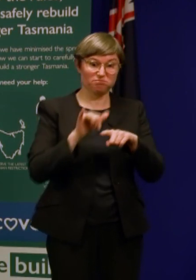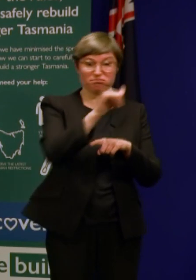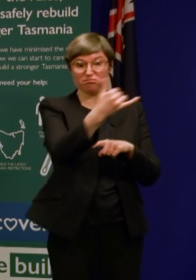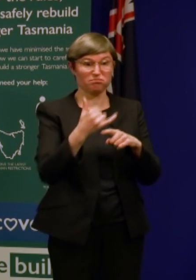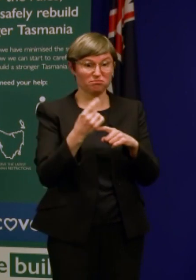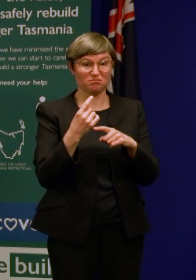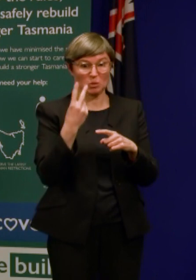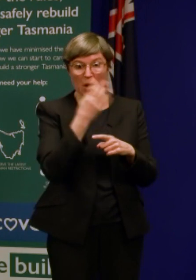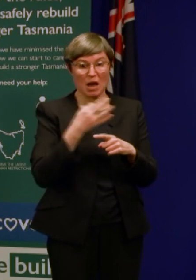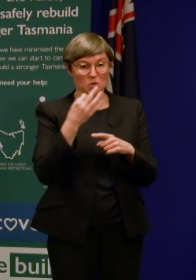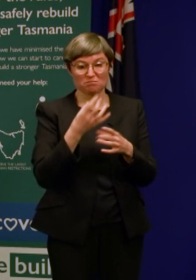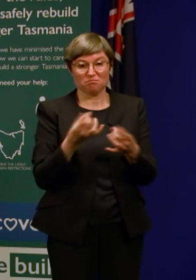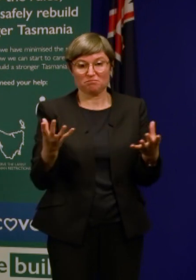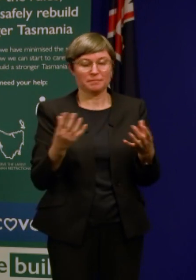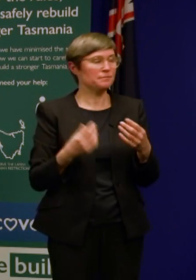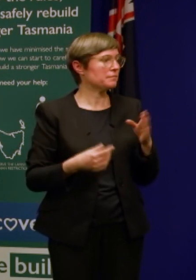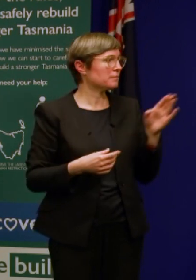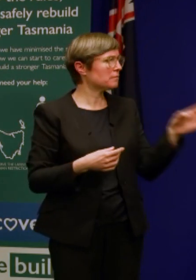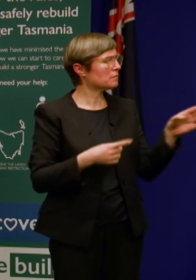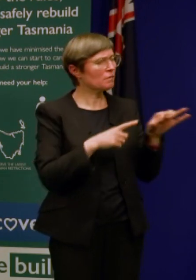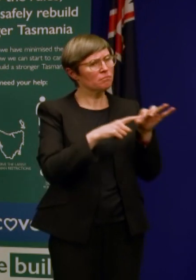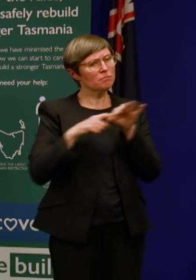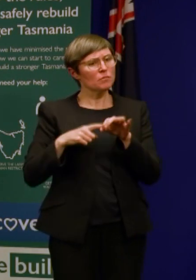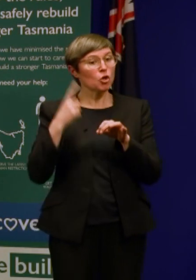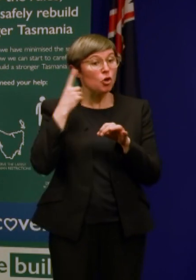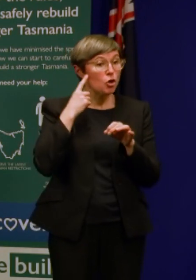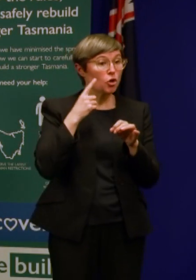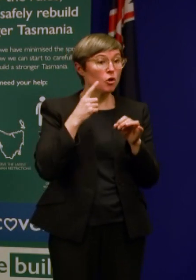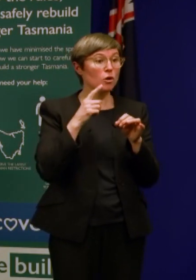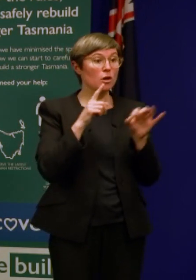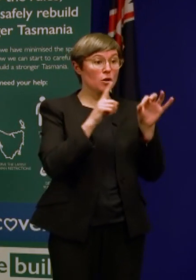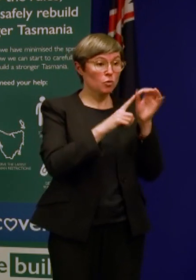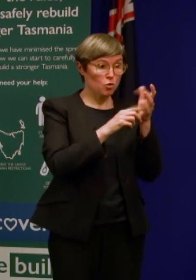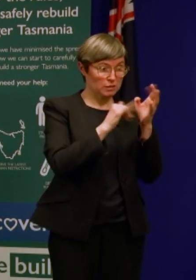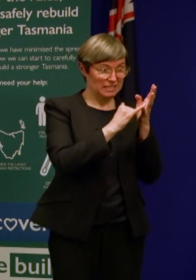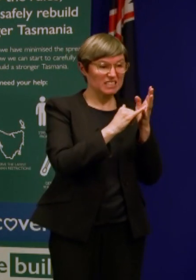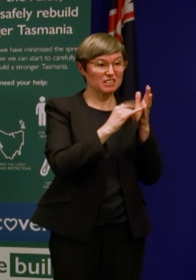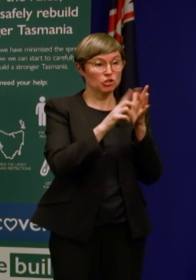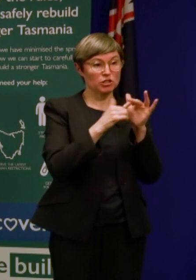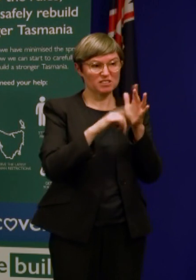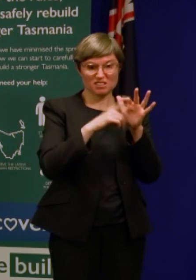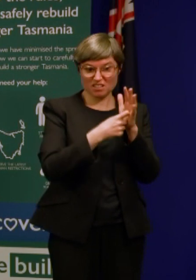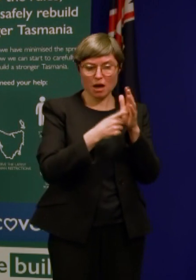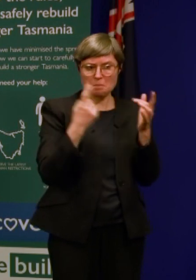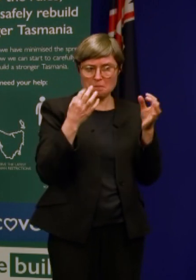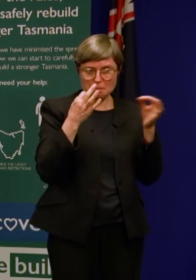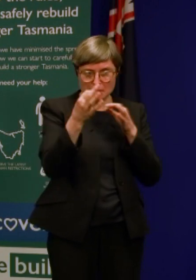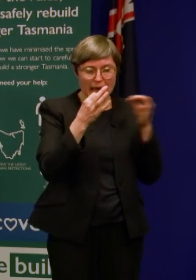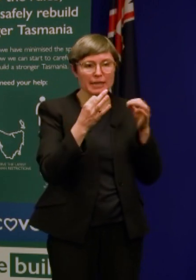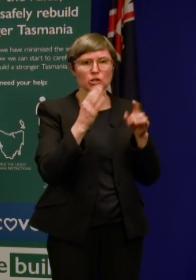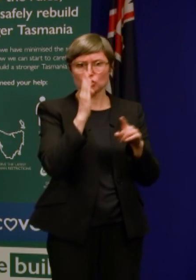back. We've heard from Qantas and Jetstar that they're looking at putting in flights to Tassie as soon as next week, direct flights to places like Adelaide and Brisbane.